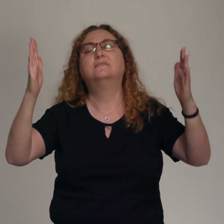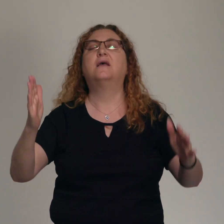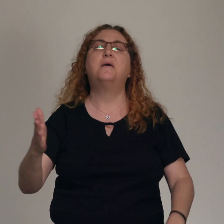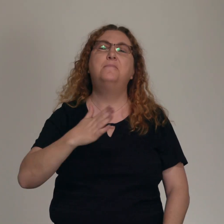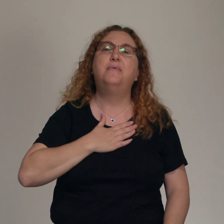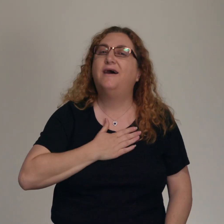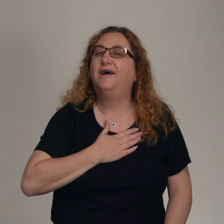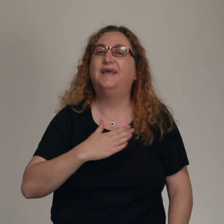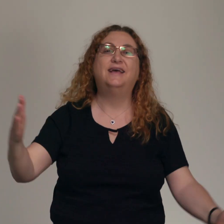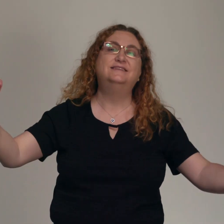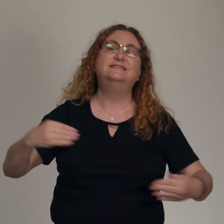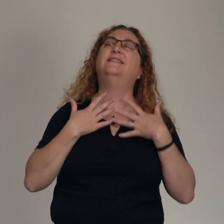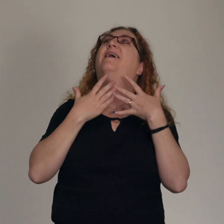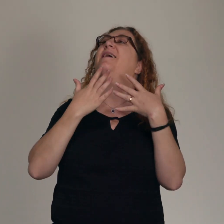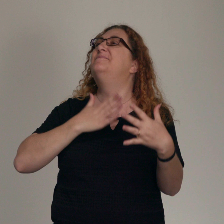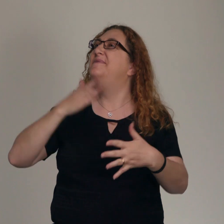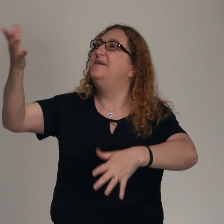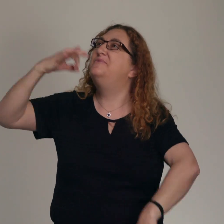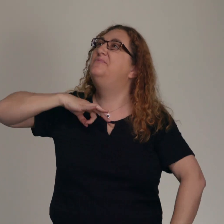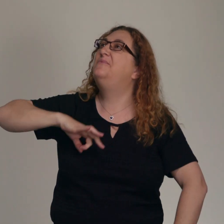delight and my reward